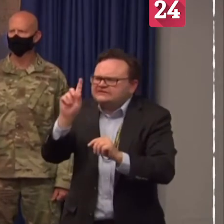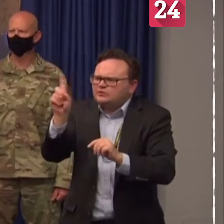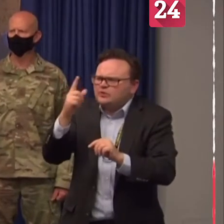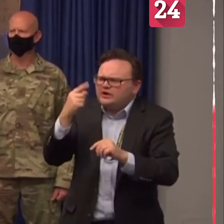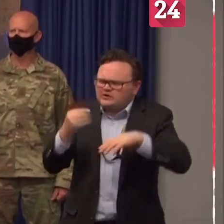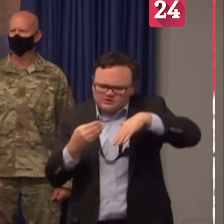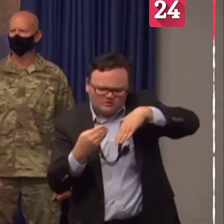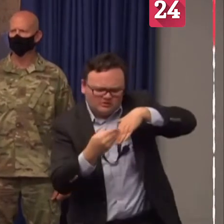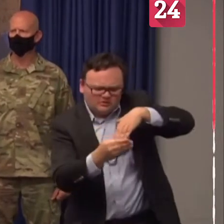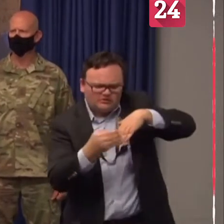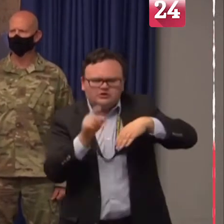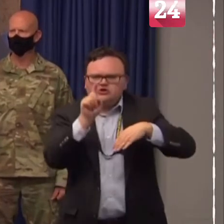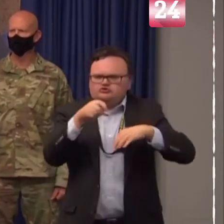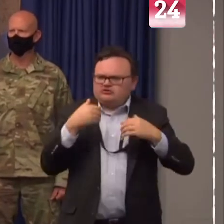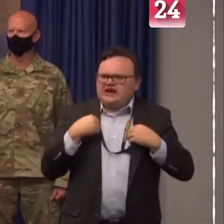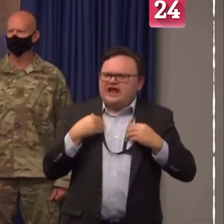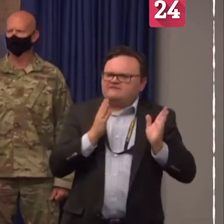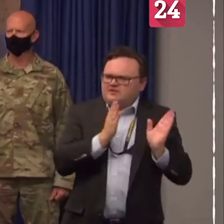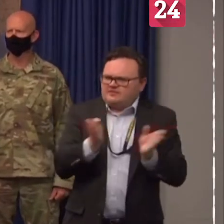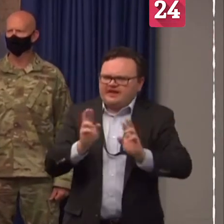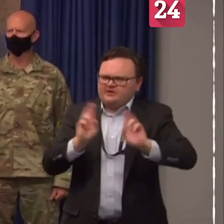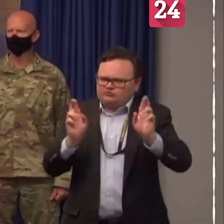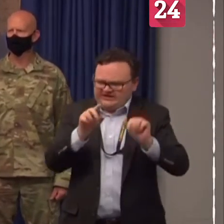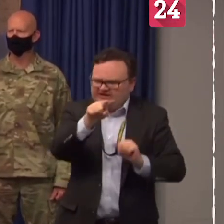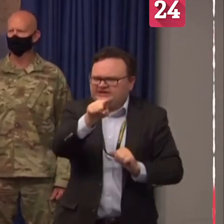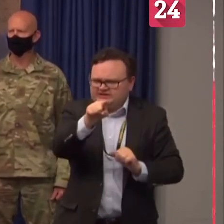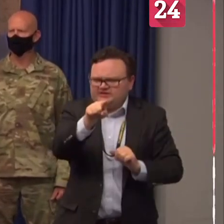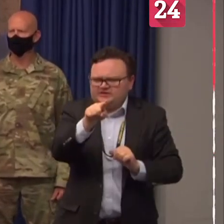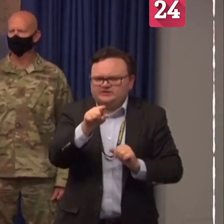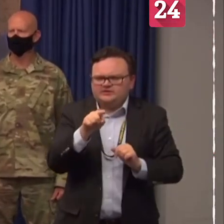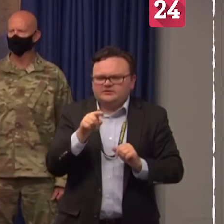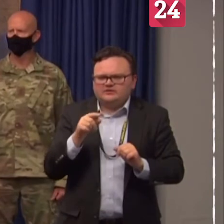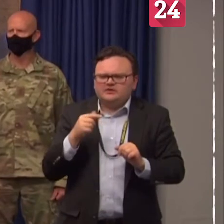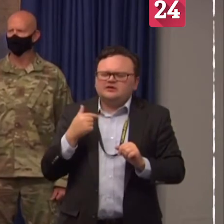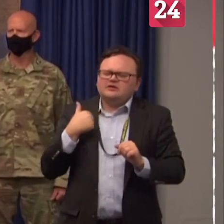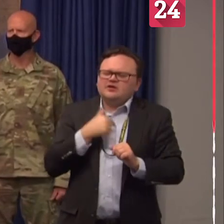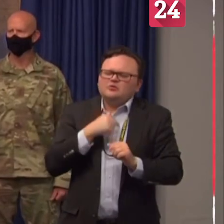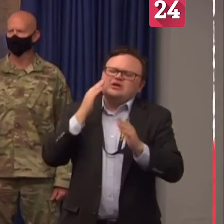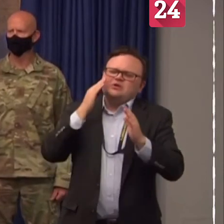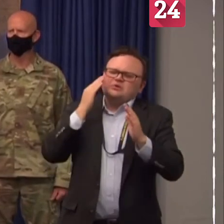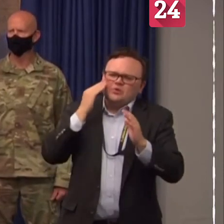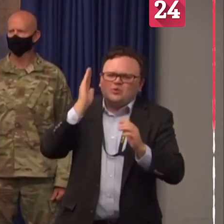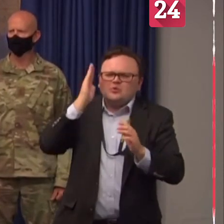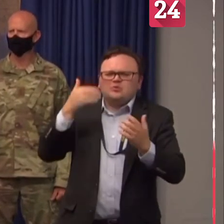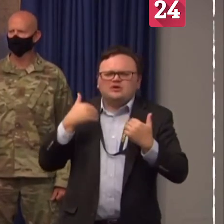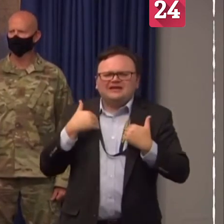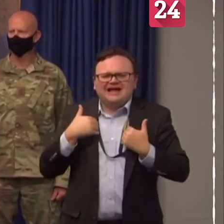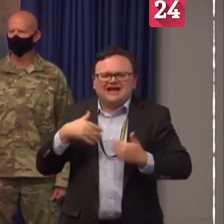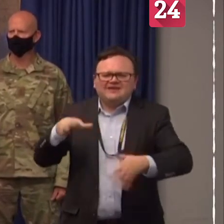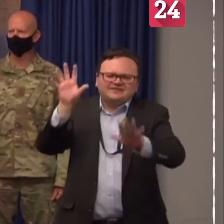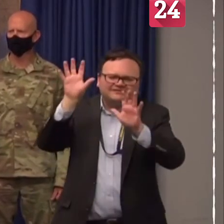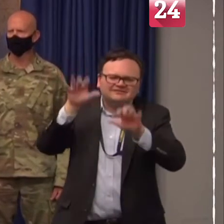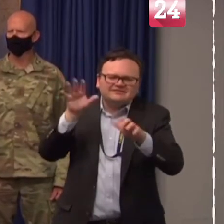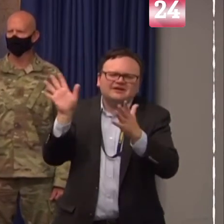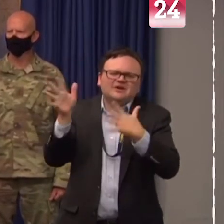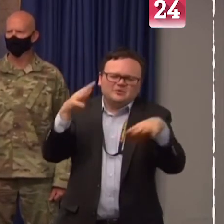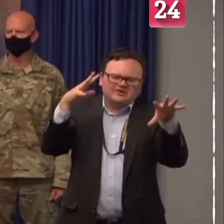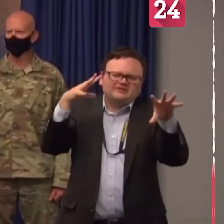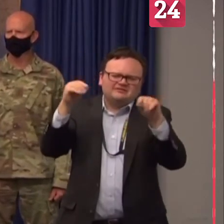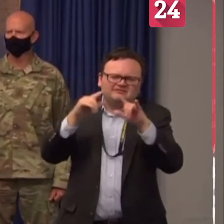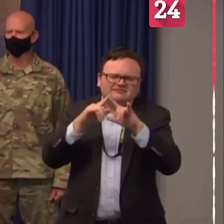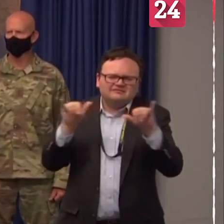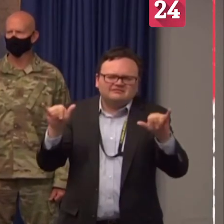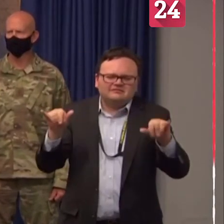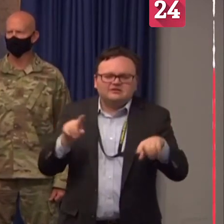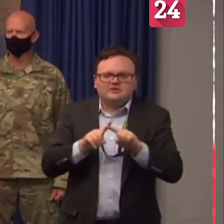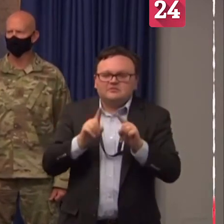in place. Our hope is that there will be impacts to Florida, but our hope is that this is not something that is interacting